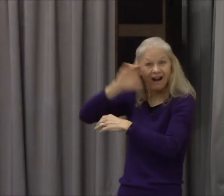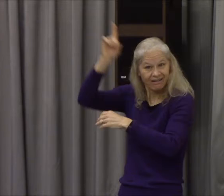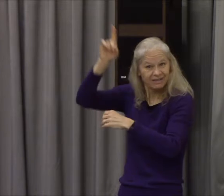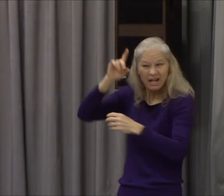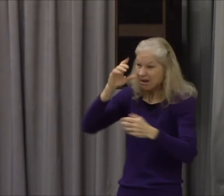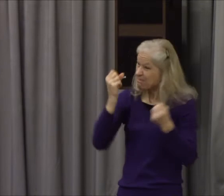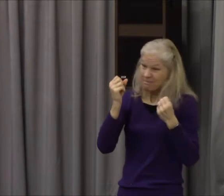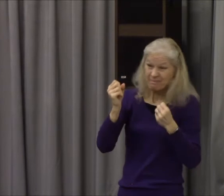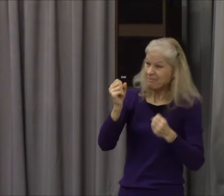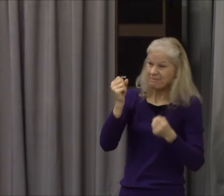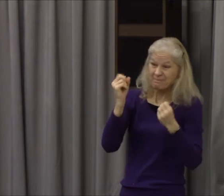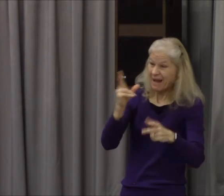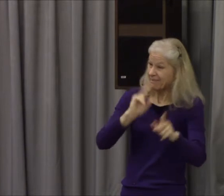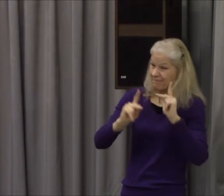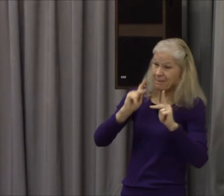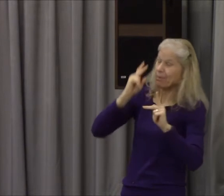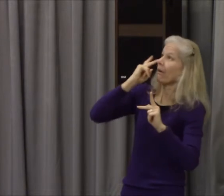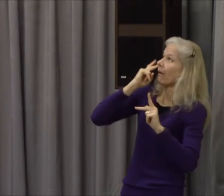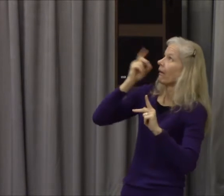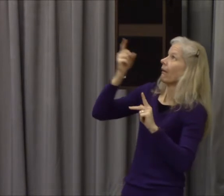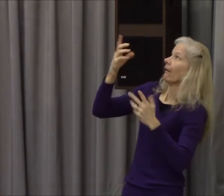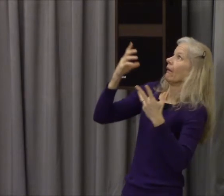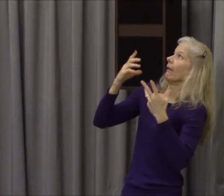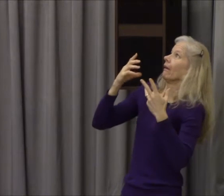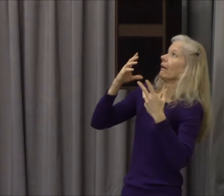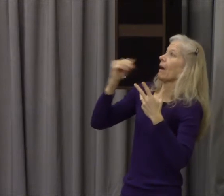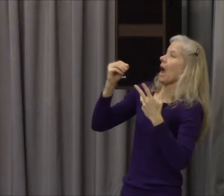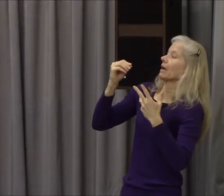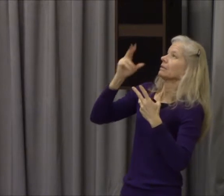was nothing we don't have we don't have a time when